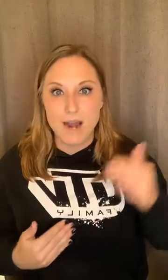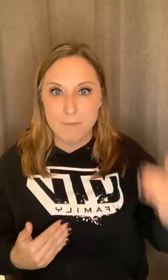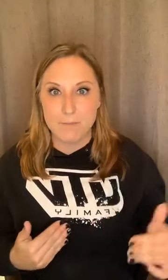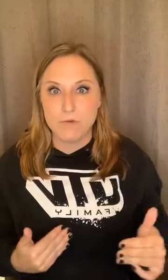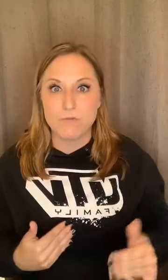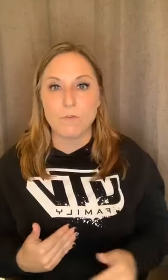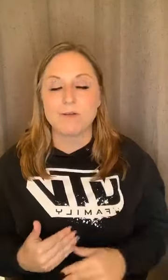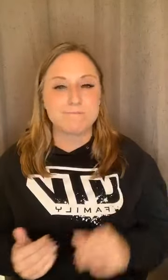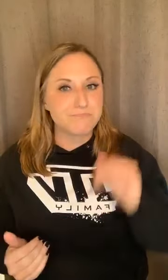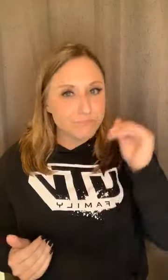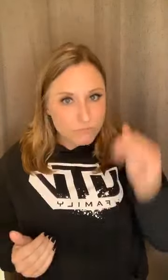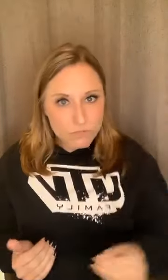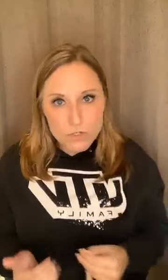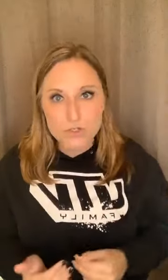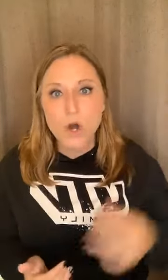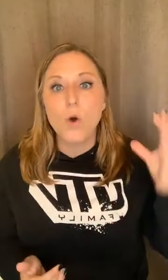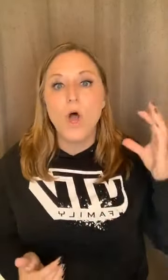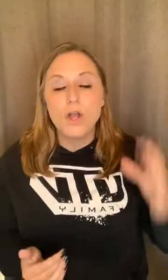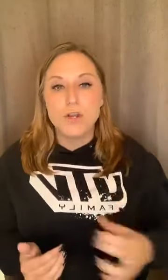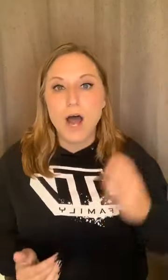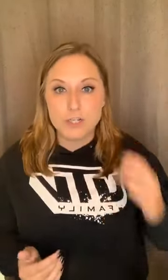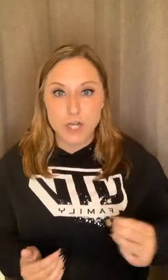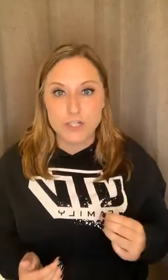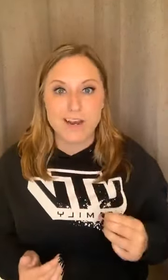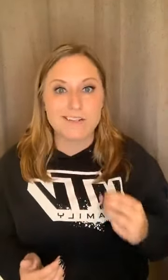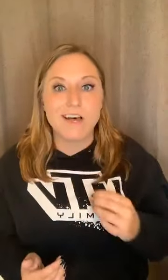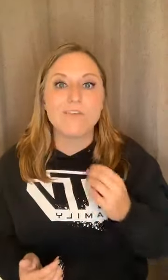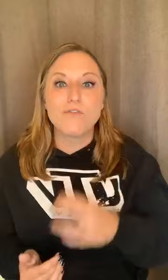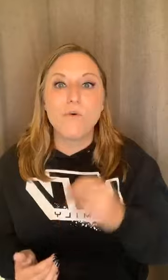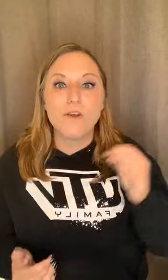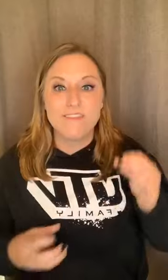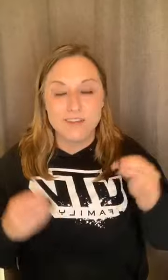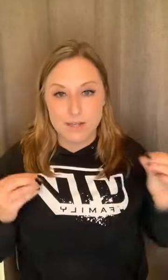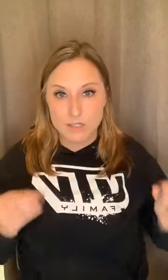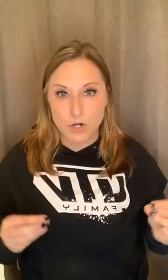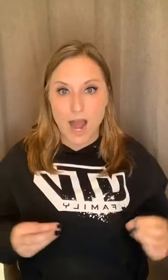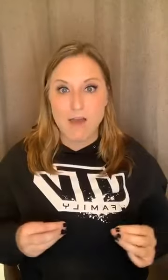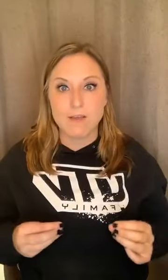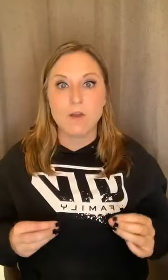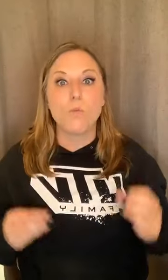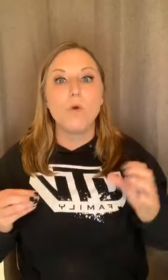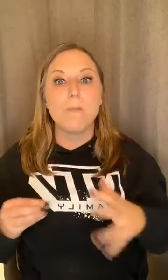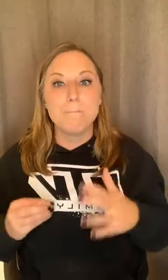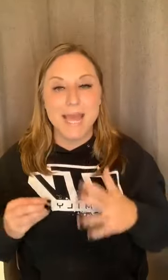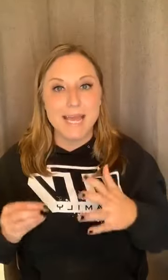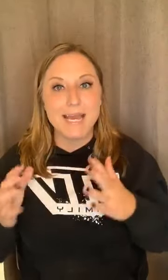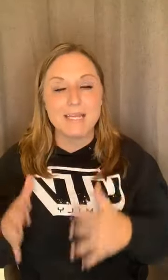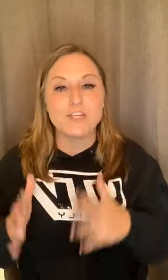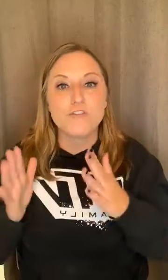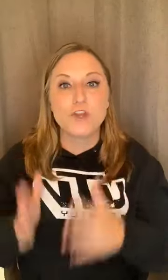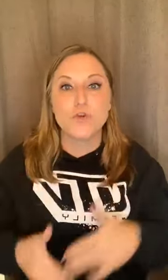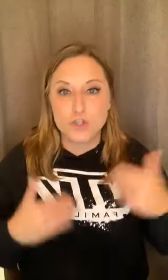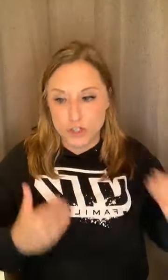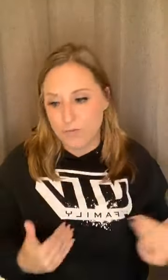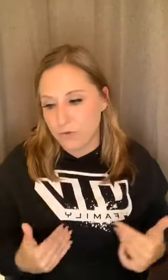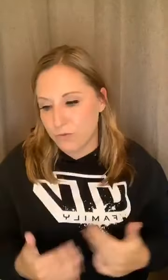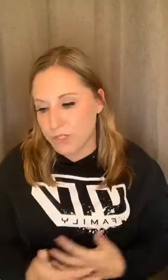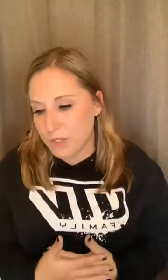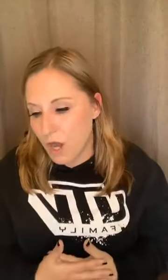I'm going to move forward. So not judging yourself for the feelings that you're having will make it easier for you to shift through these a lot